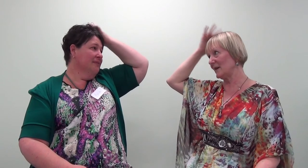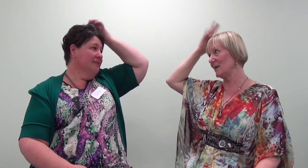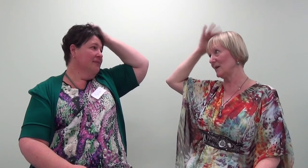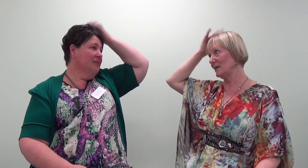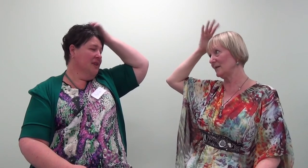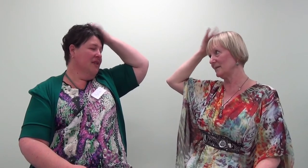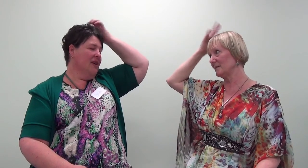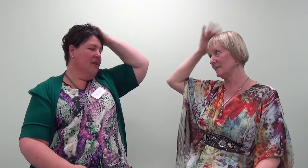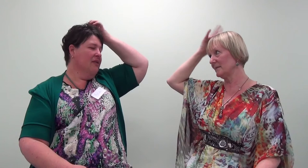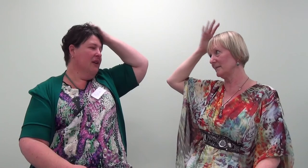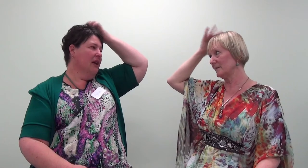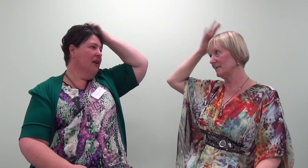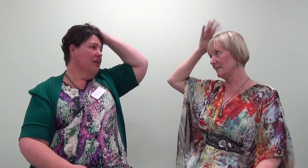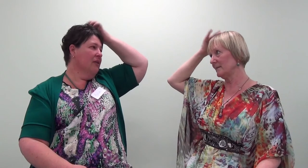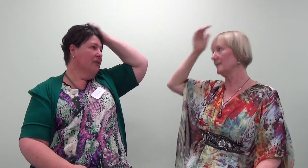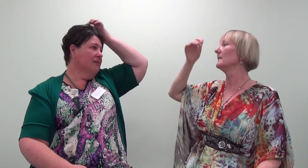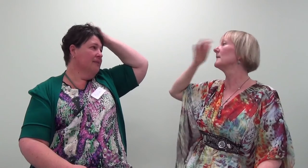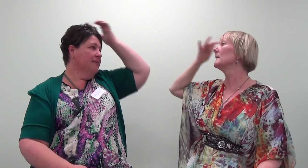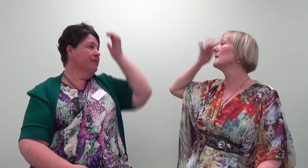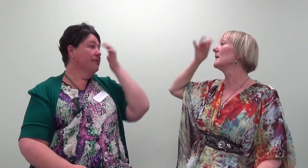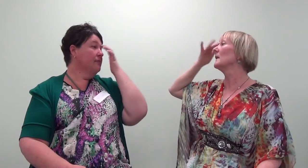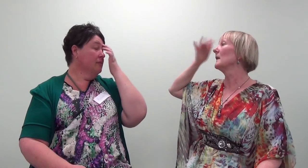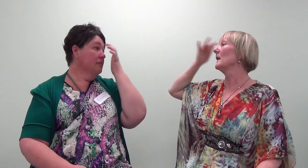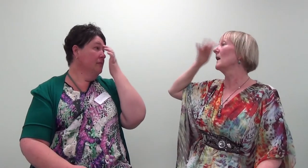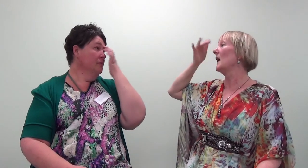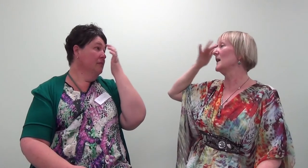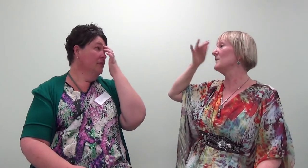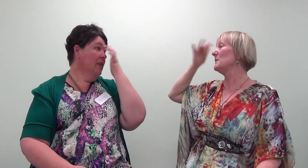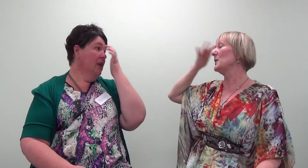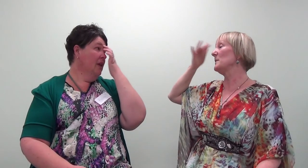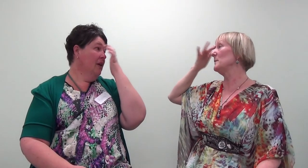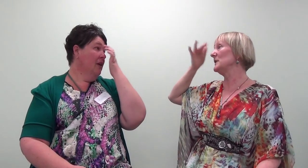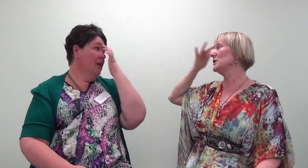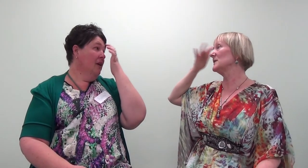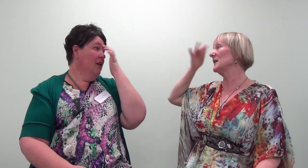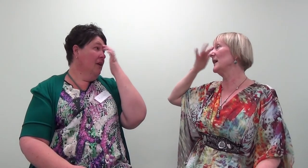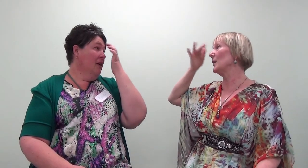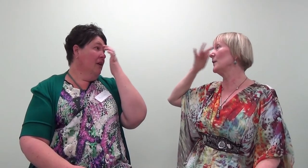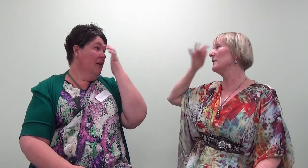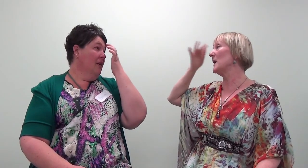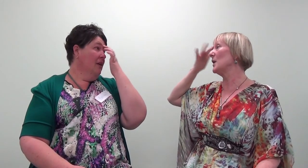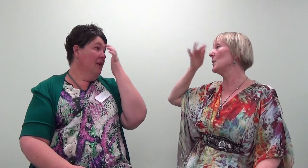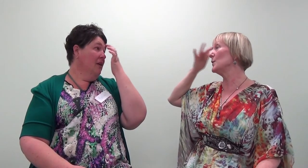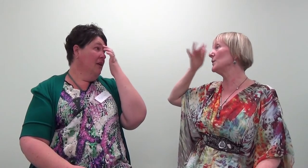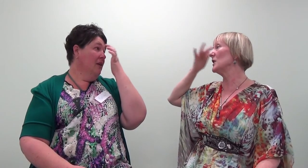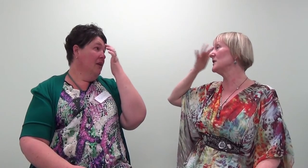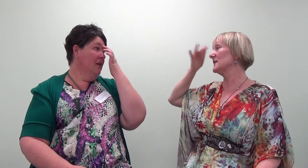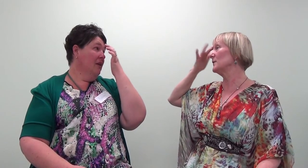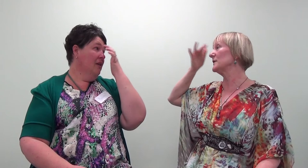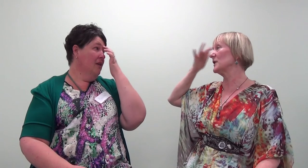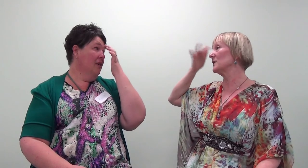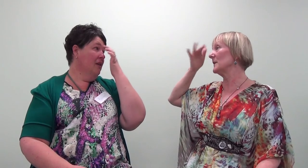let it go. I give my body permission to let go of my own self judgment.